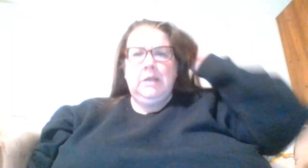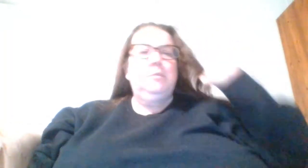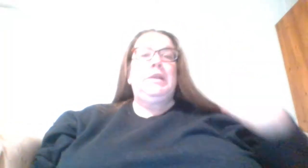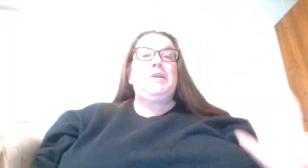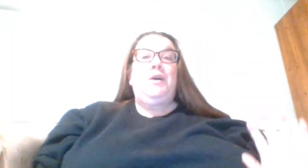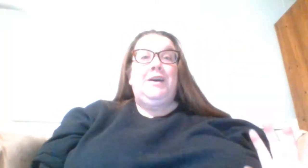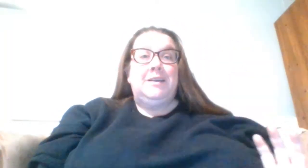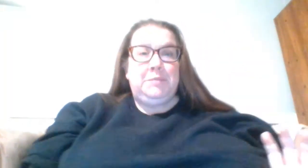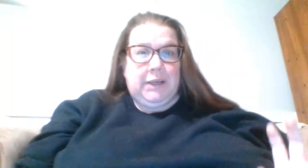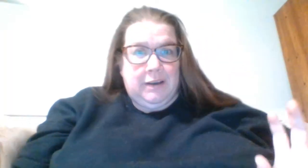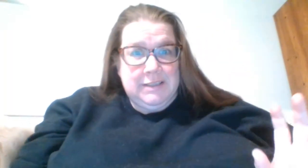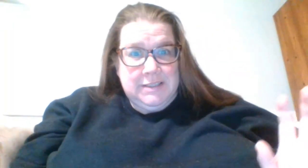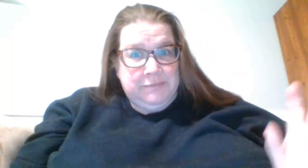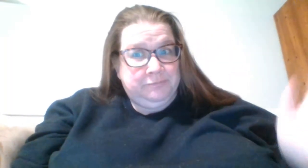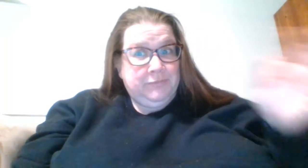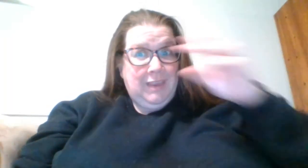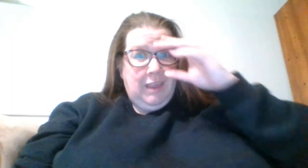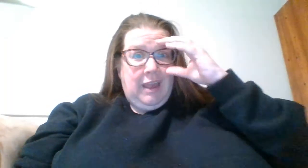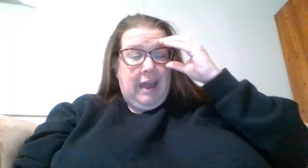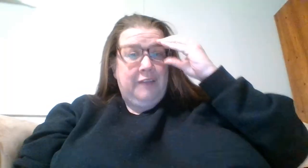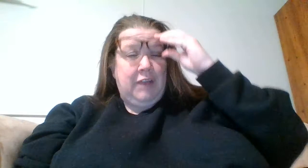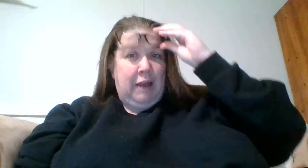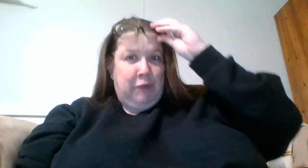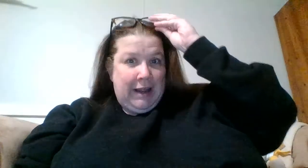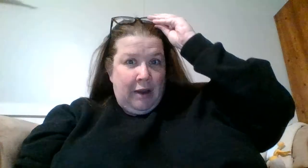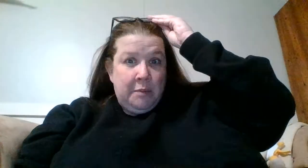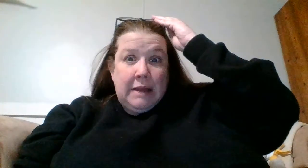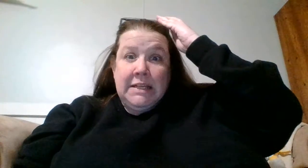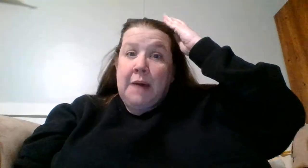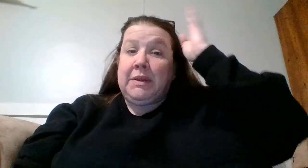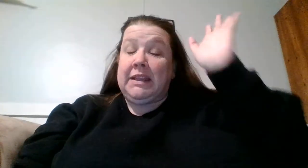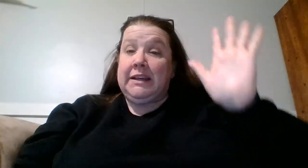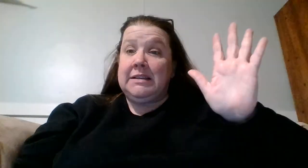It's all good because right now I'm on top of things.